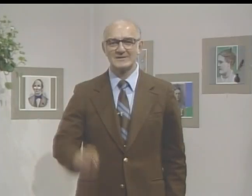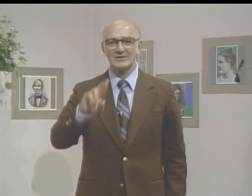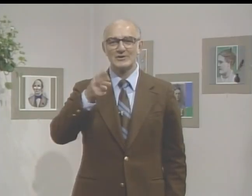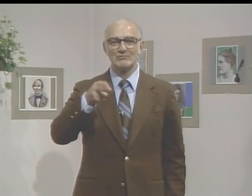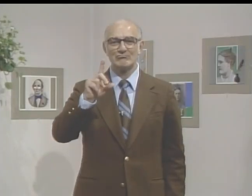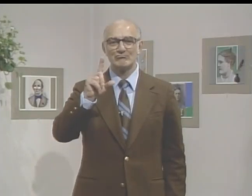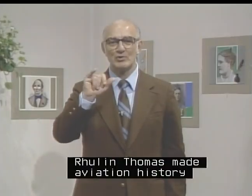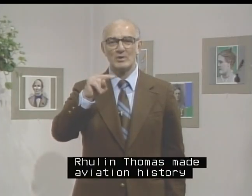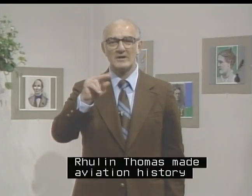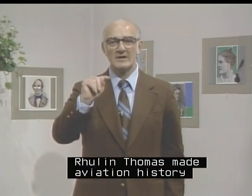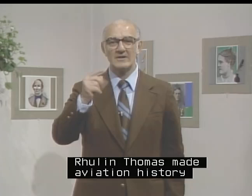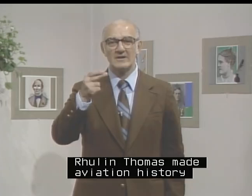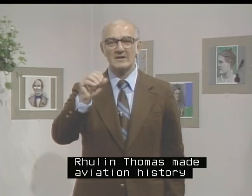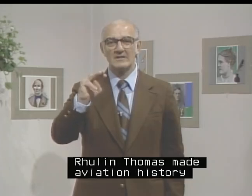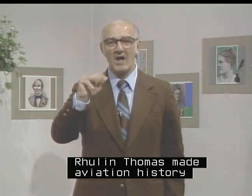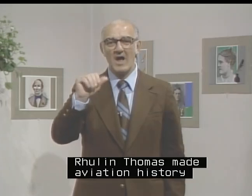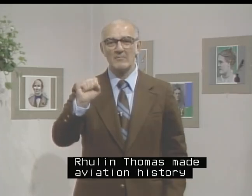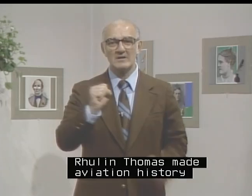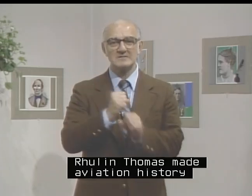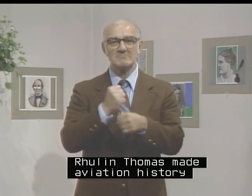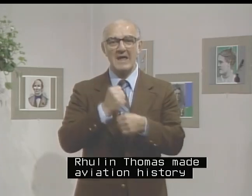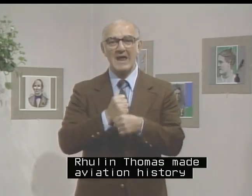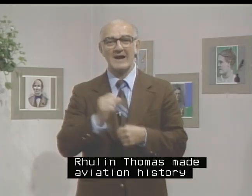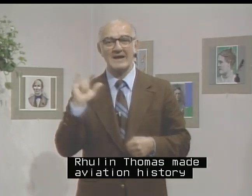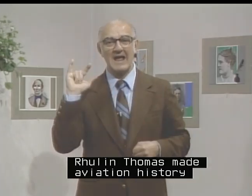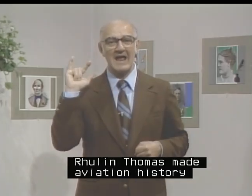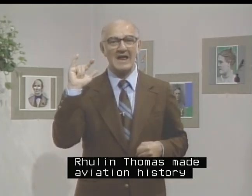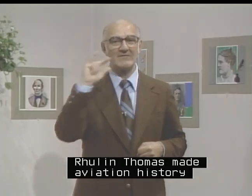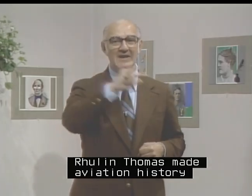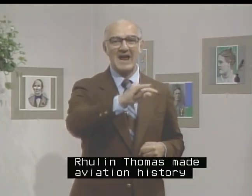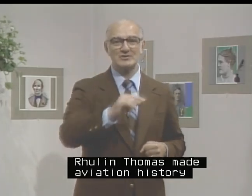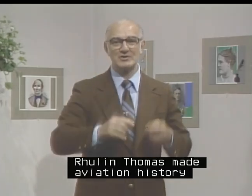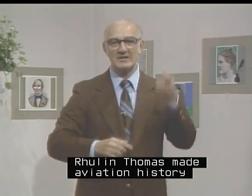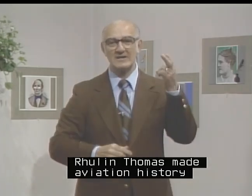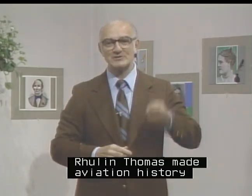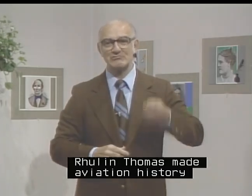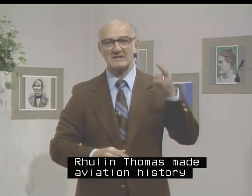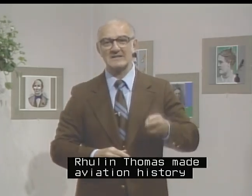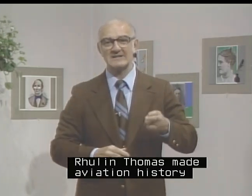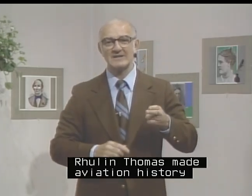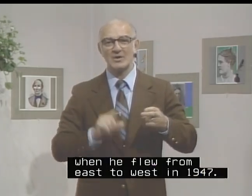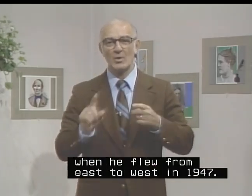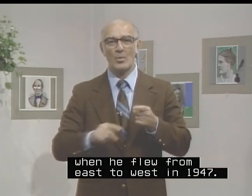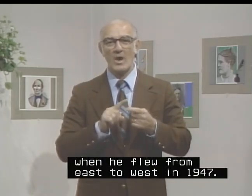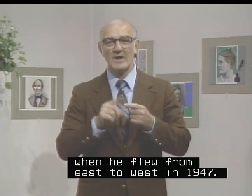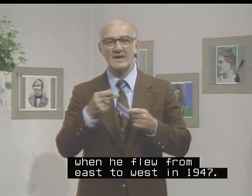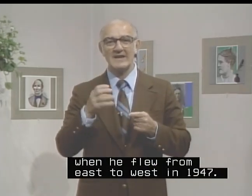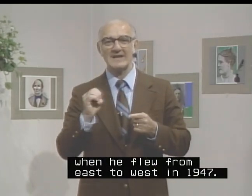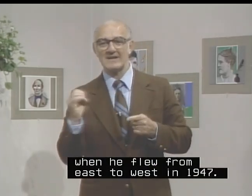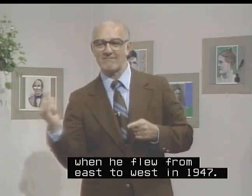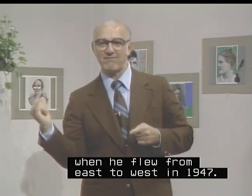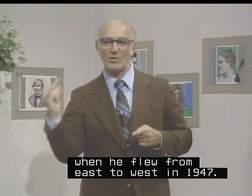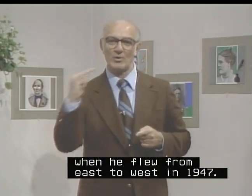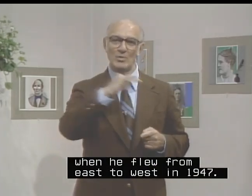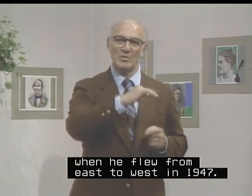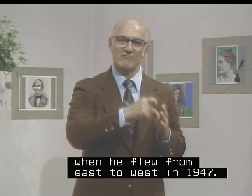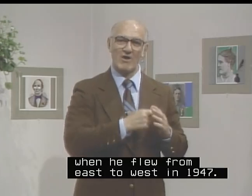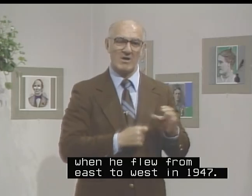Julian Thomas made aviation history. When he flew from